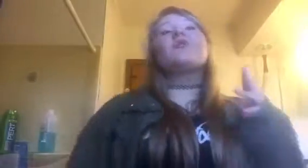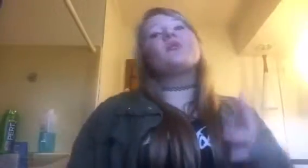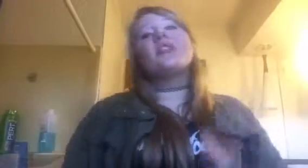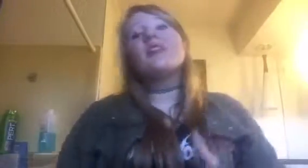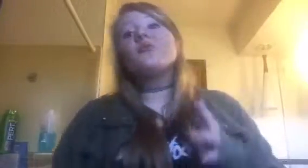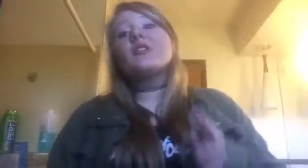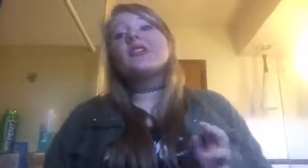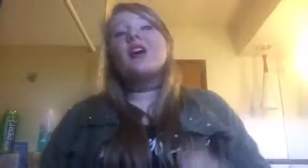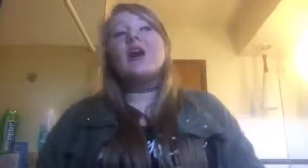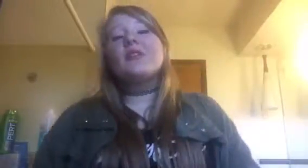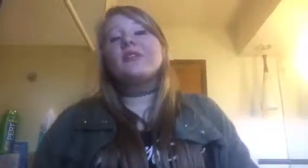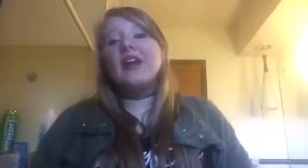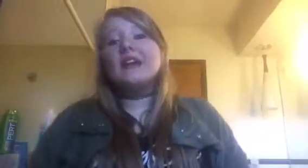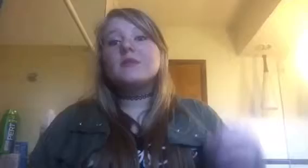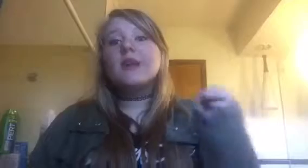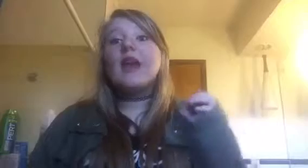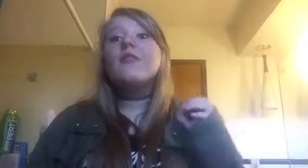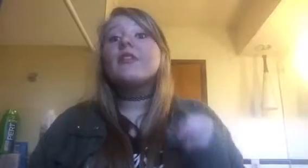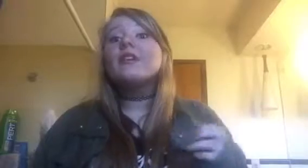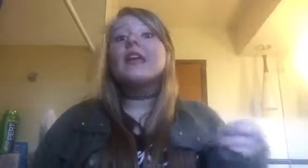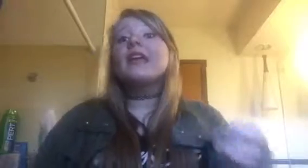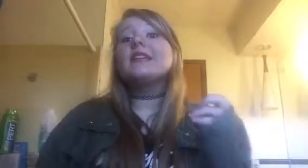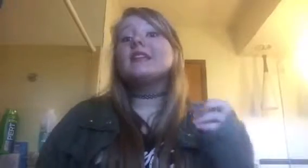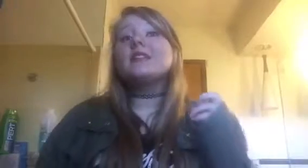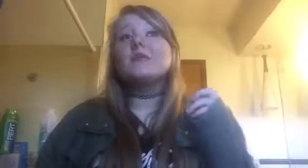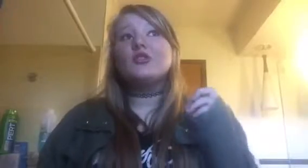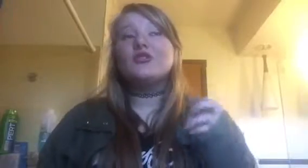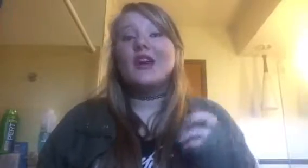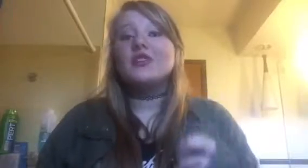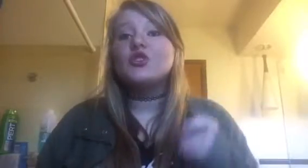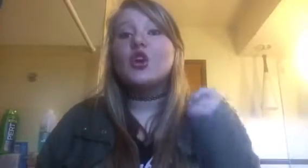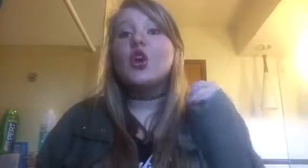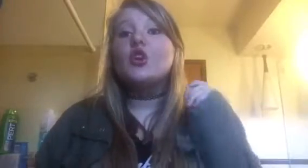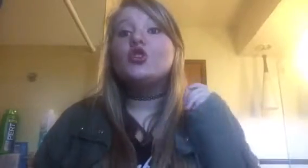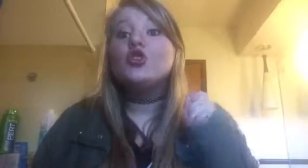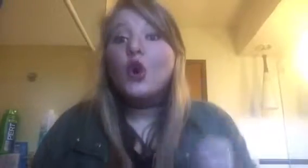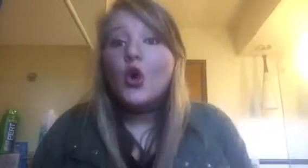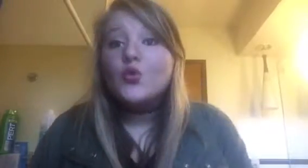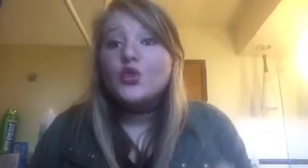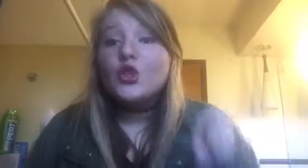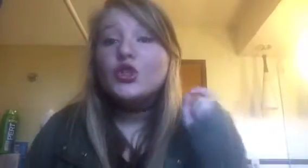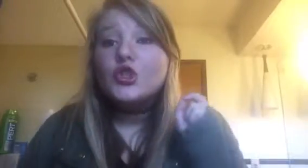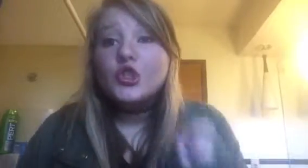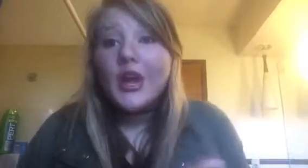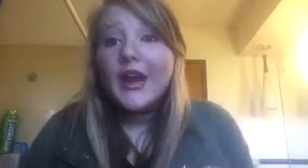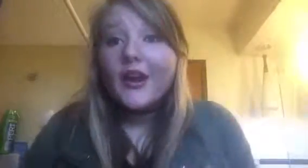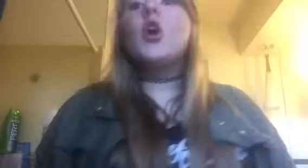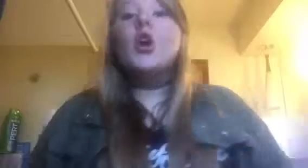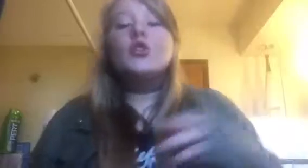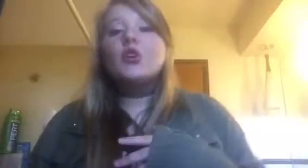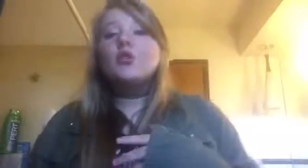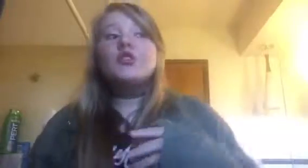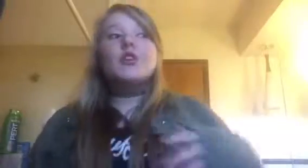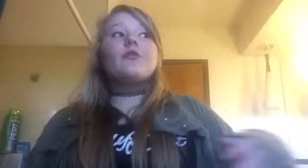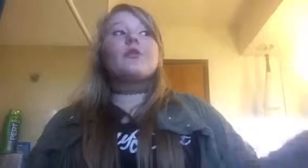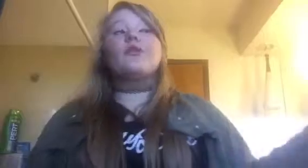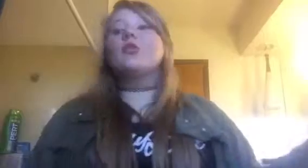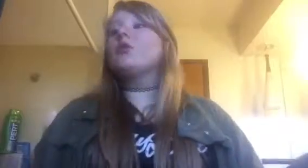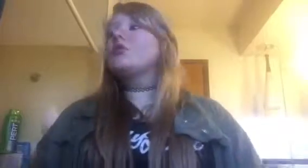a really, really common advice, but I feel like it needs to be stressed. Don't share. Don't share food. Don't